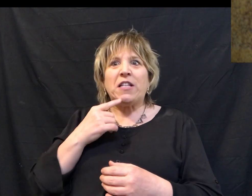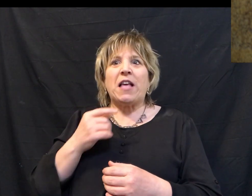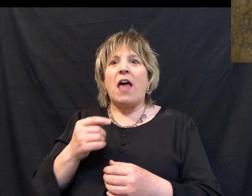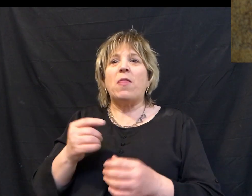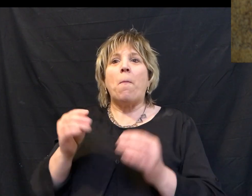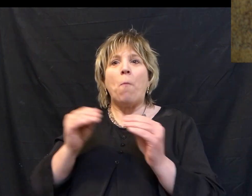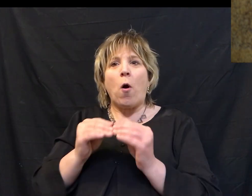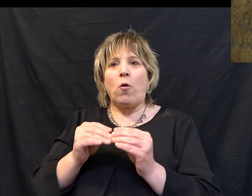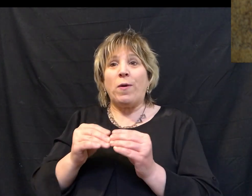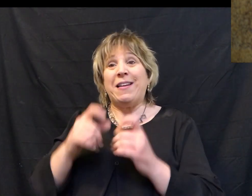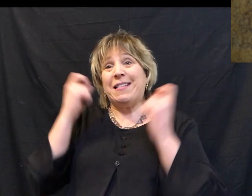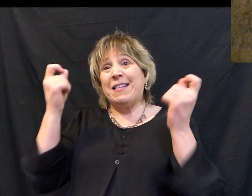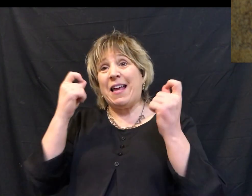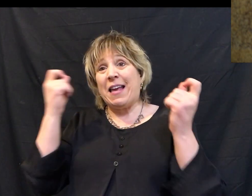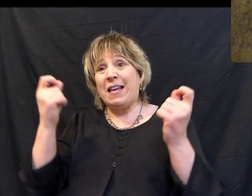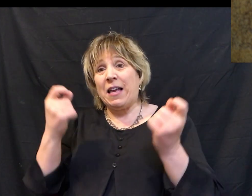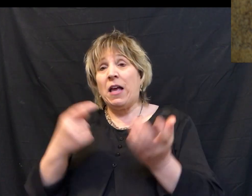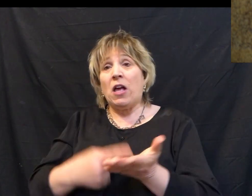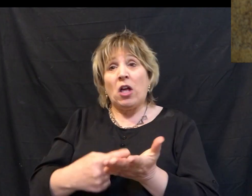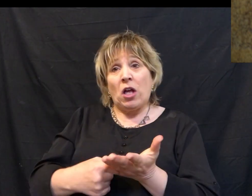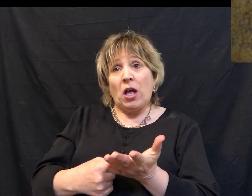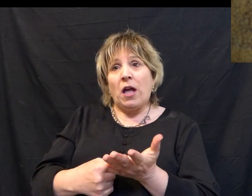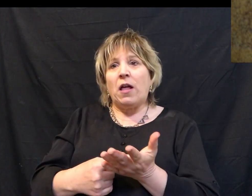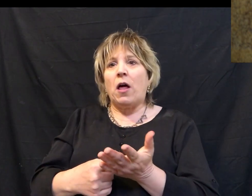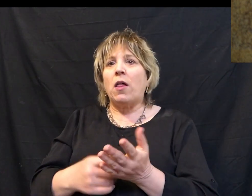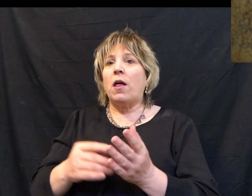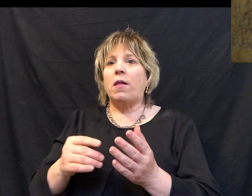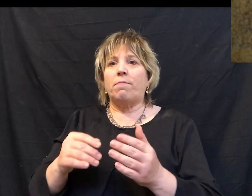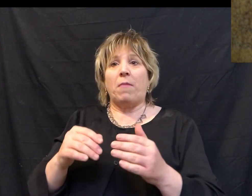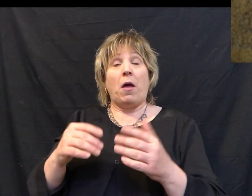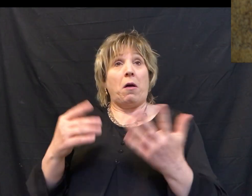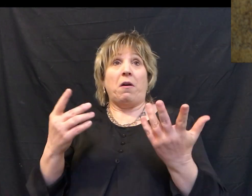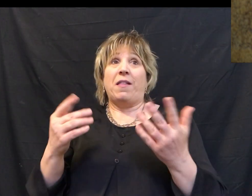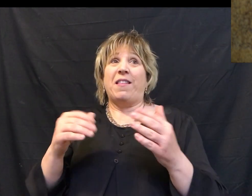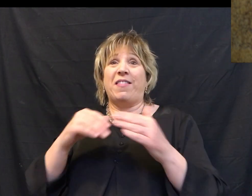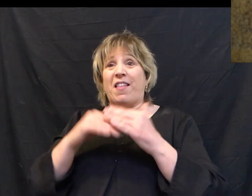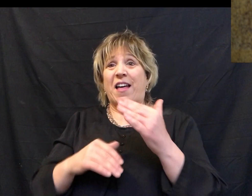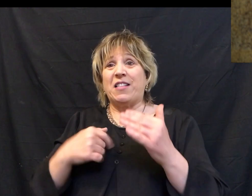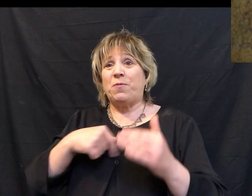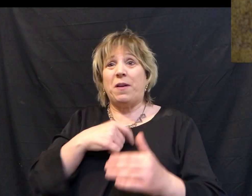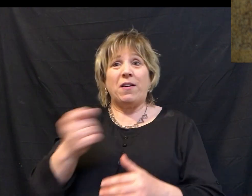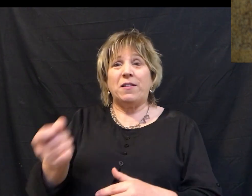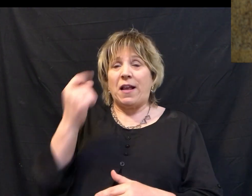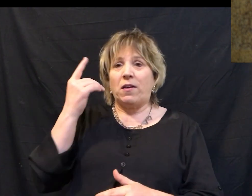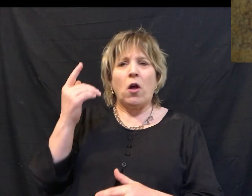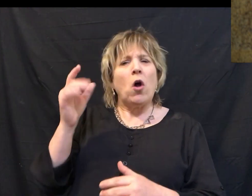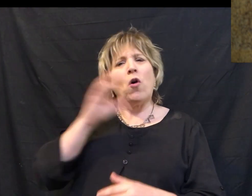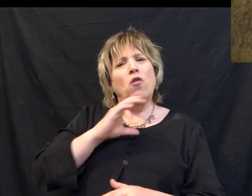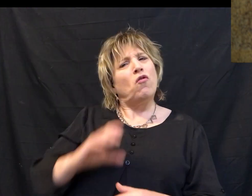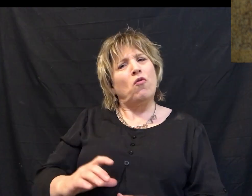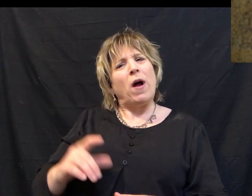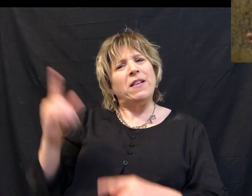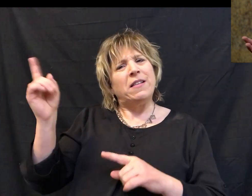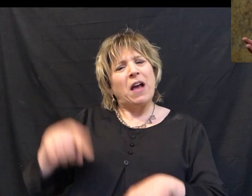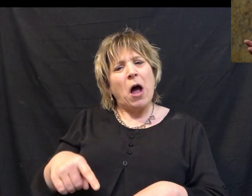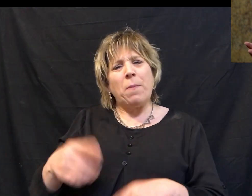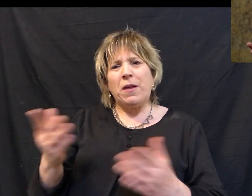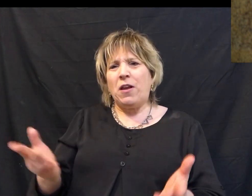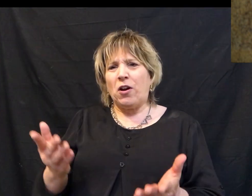the more we sing about it and the more we talk about it, the less we really understand it. Why did Christ even